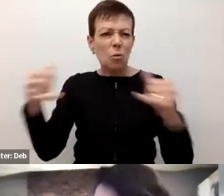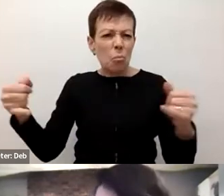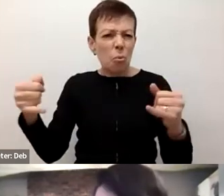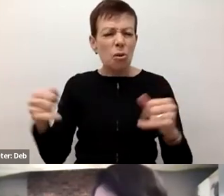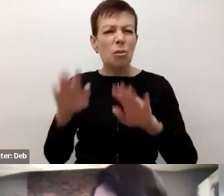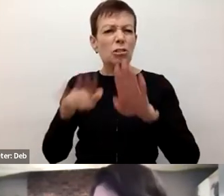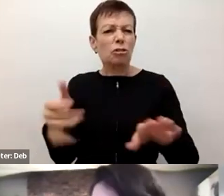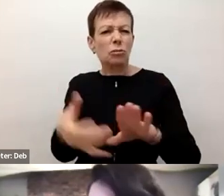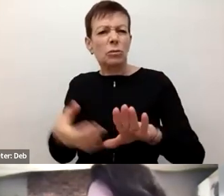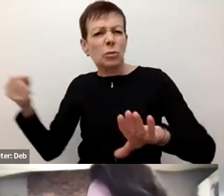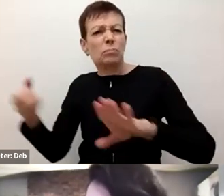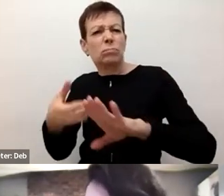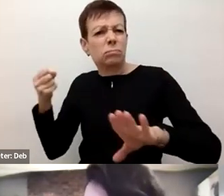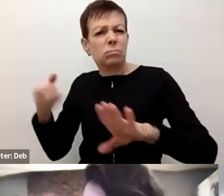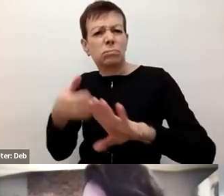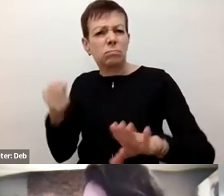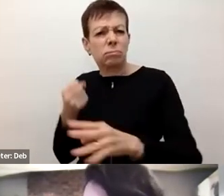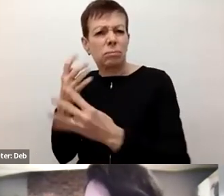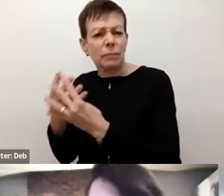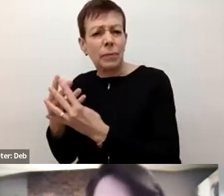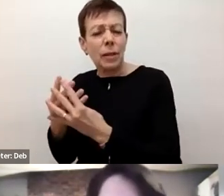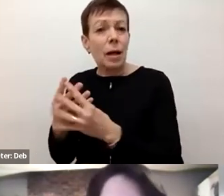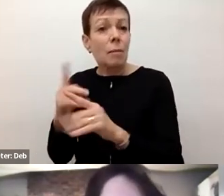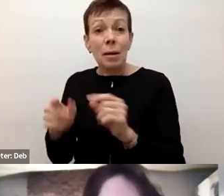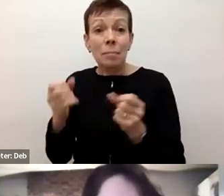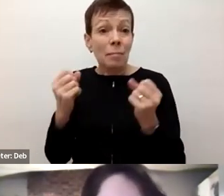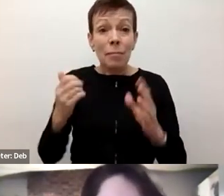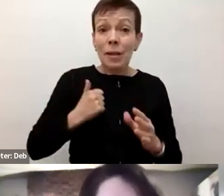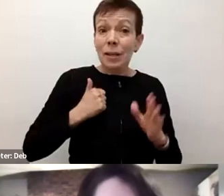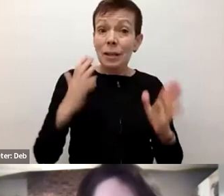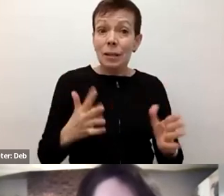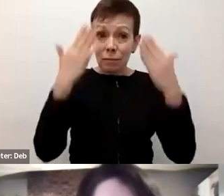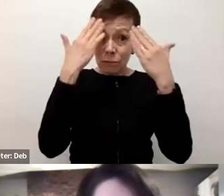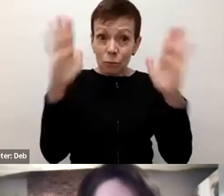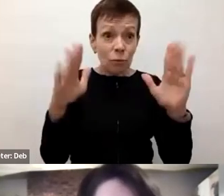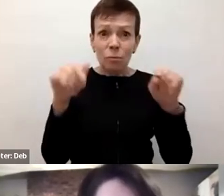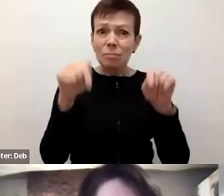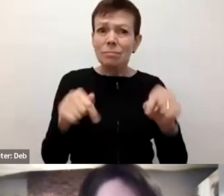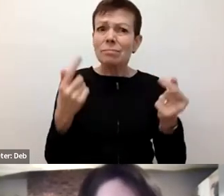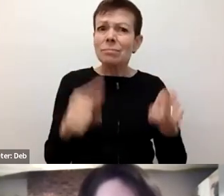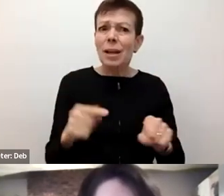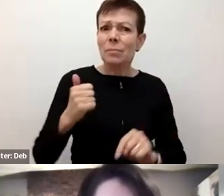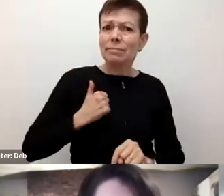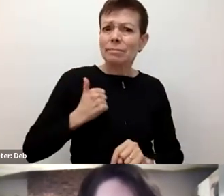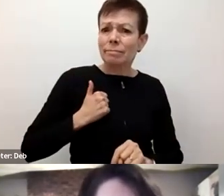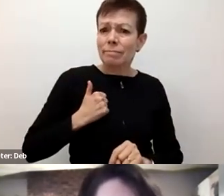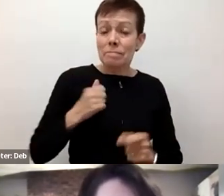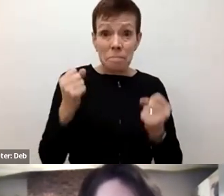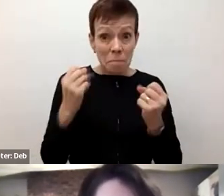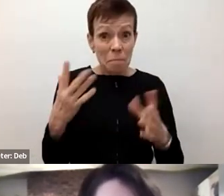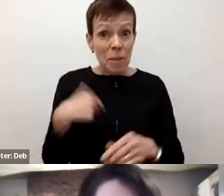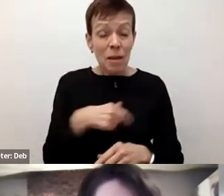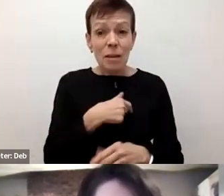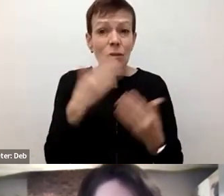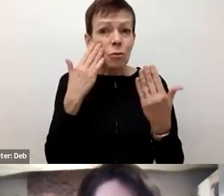their parents after crossing the border, but know very little about problems in our own country. We know very little about the realities that so many